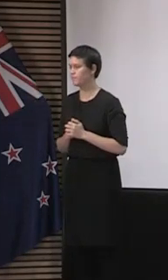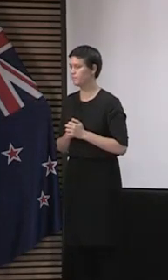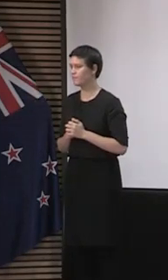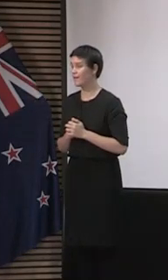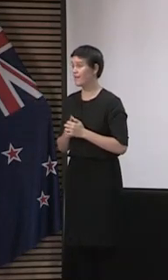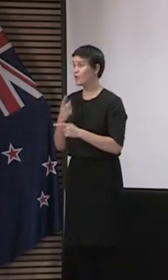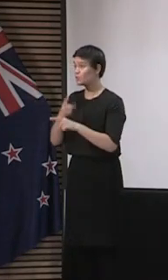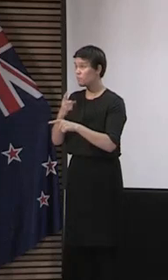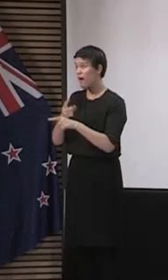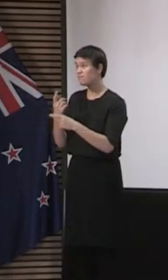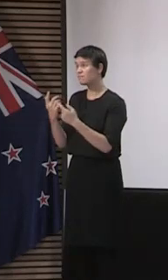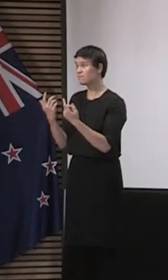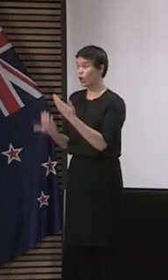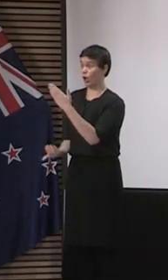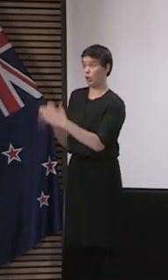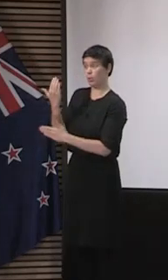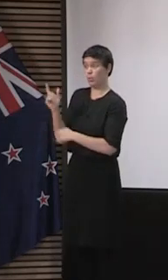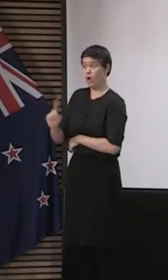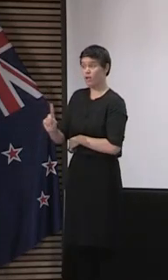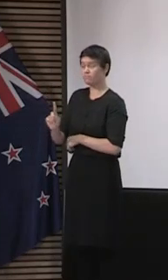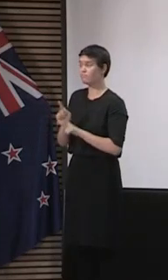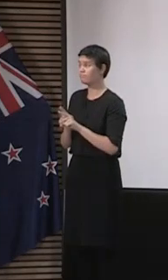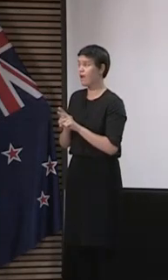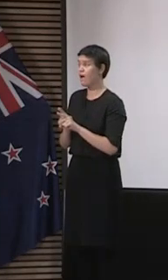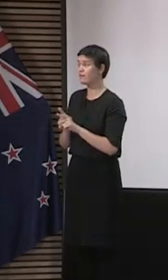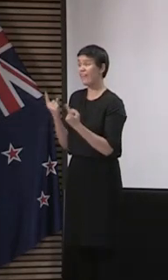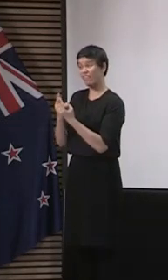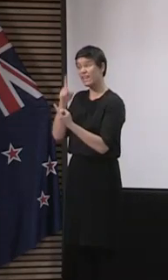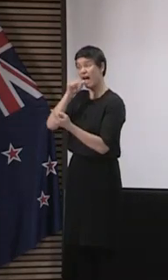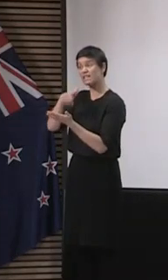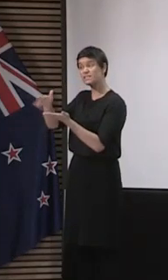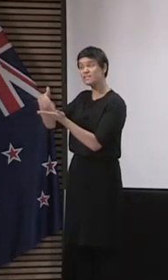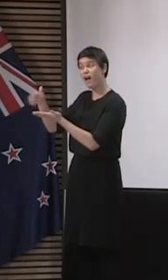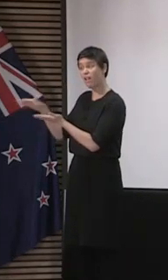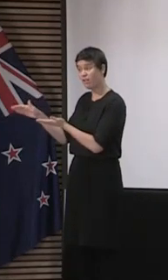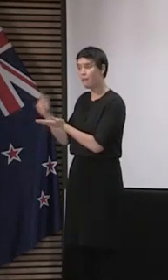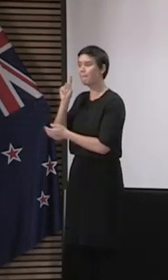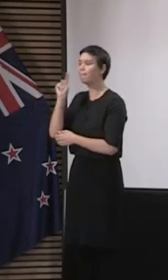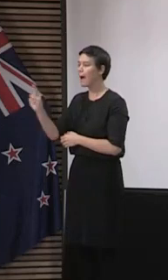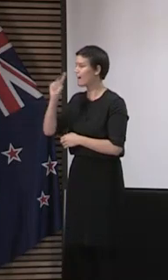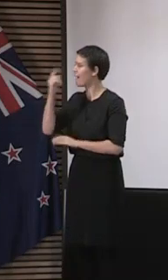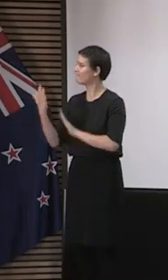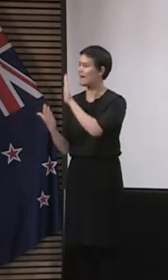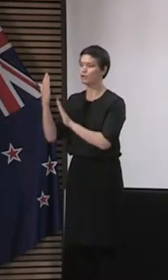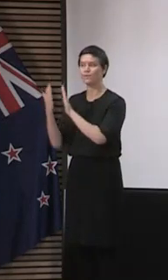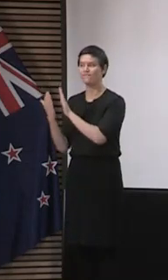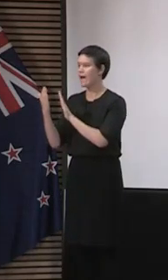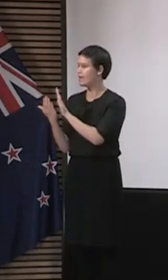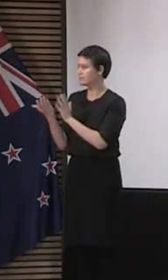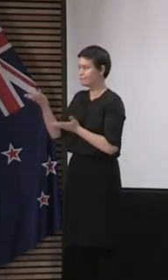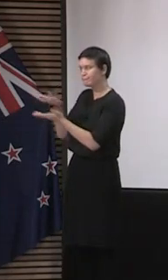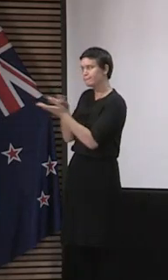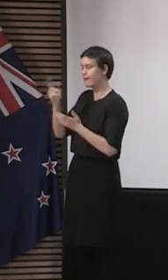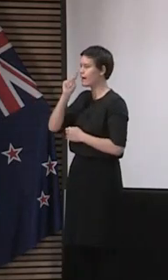things that will be new, contactless retail, and including takeaway services, for me, I think the thing that I'm